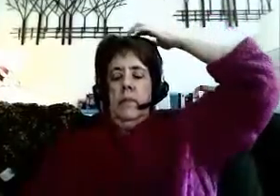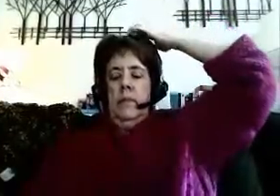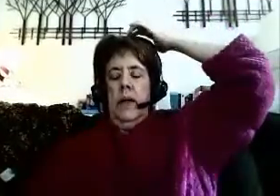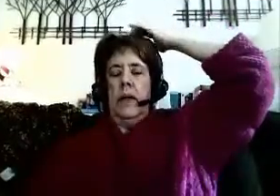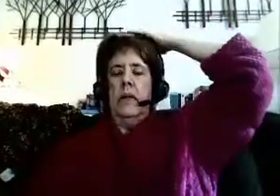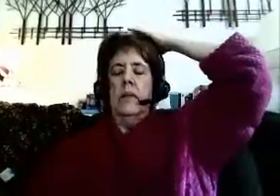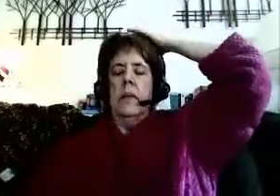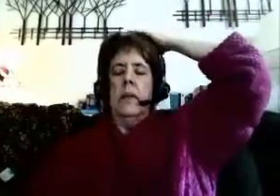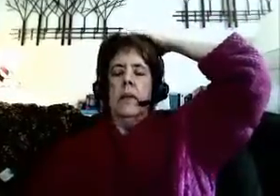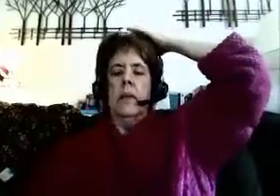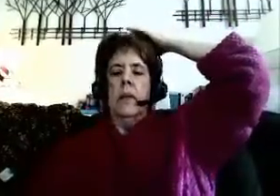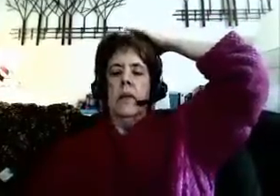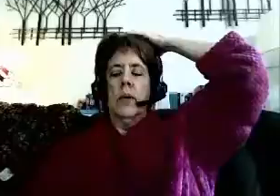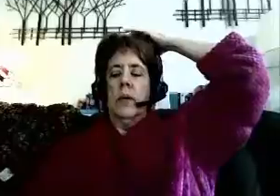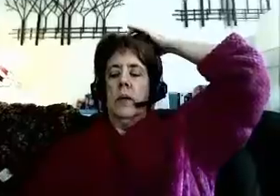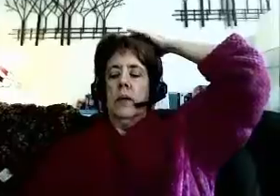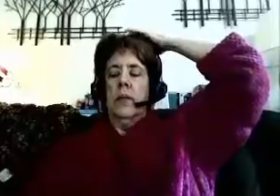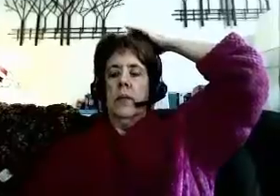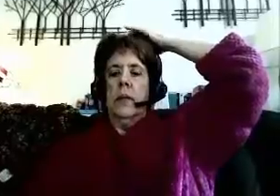I claim the ability to heal quickly and completely.